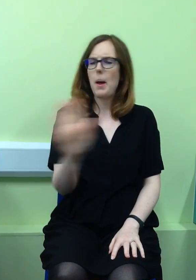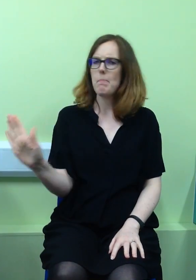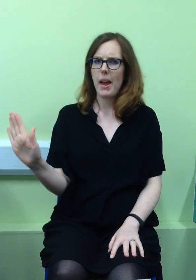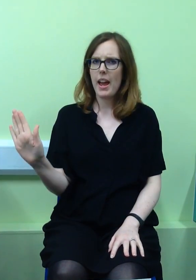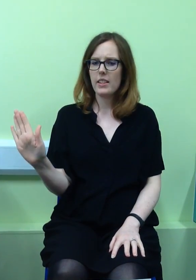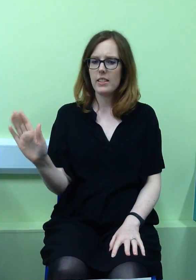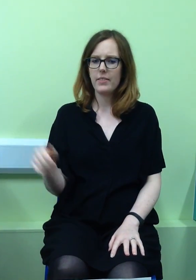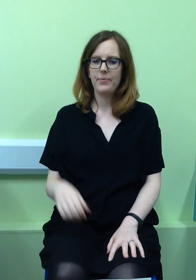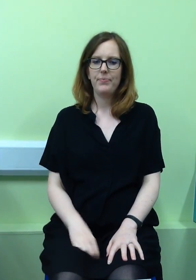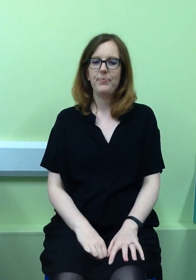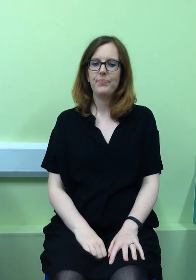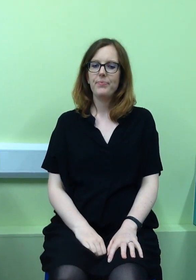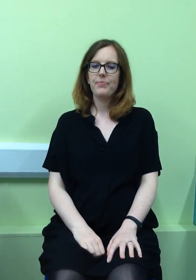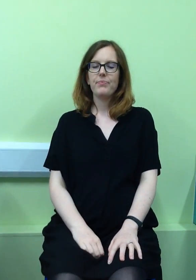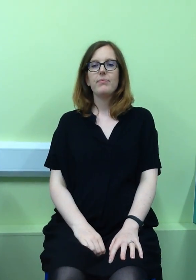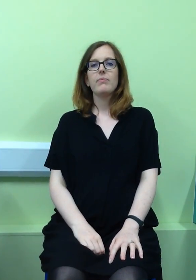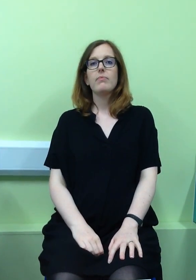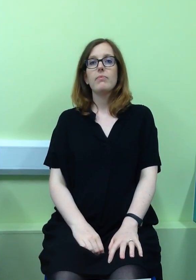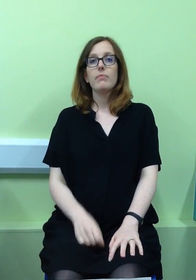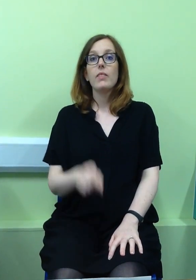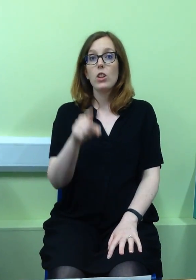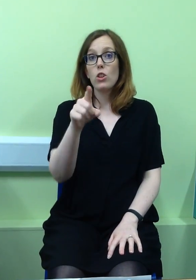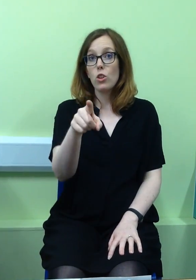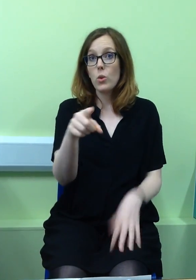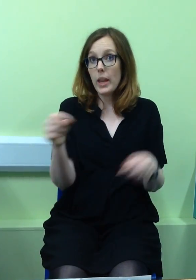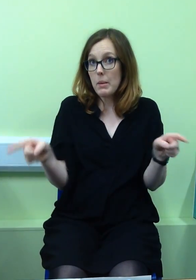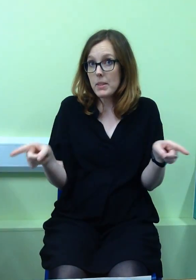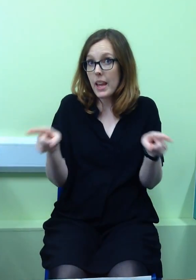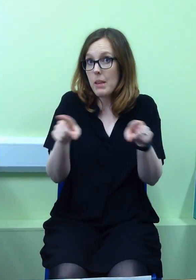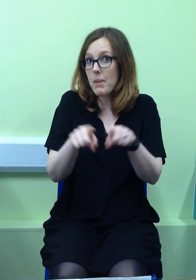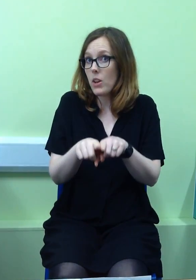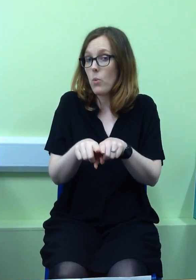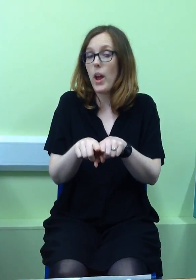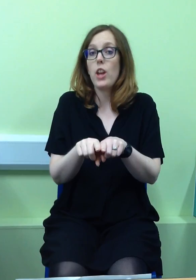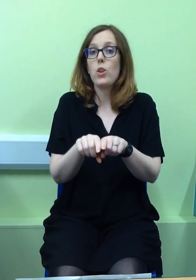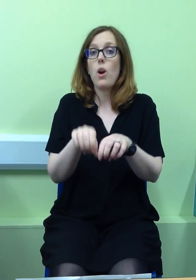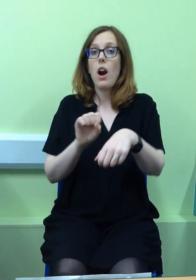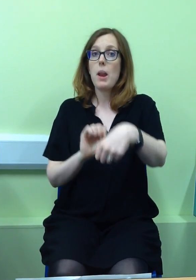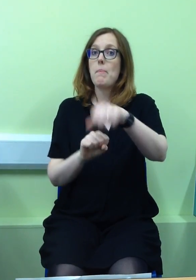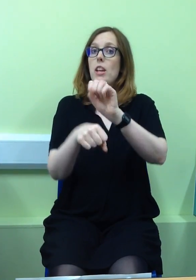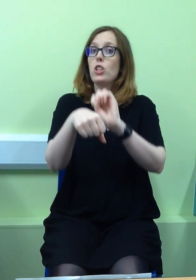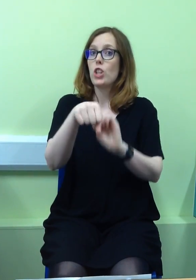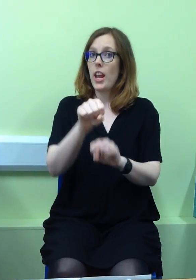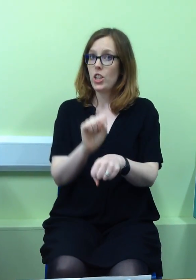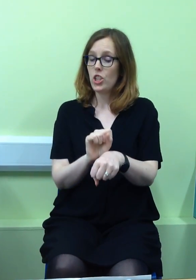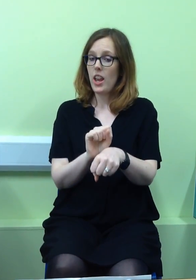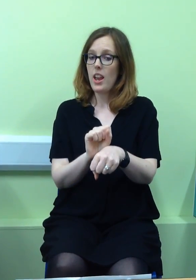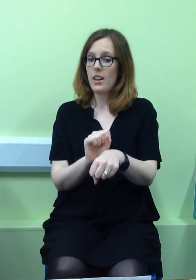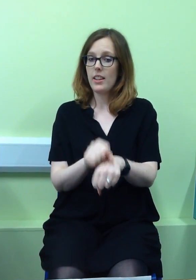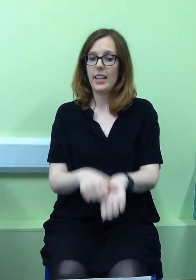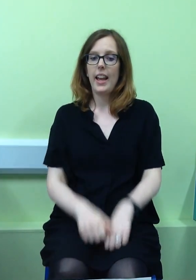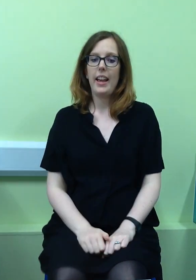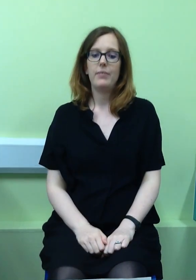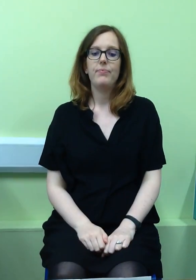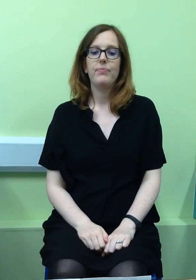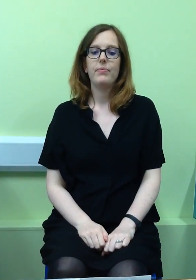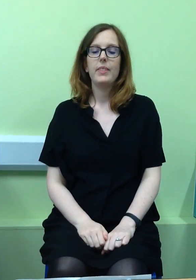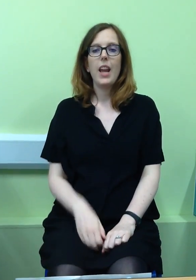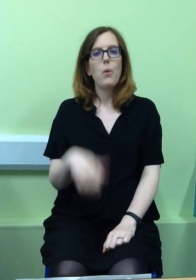not bet, and you keep saving where you ought to be a change in the end. Now